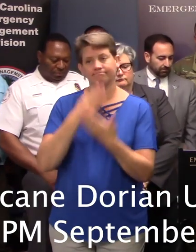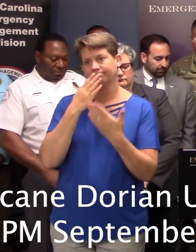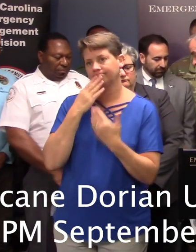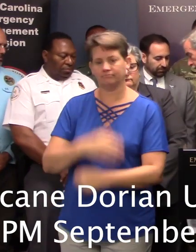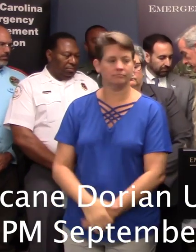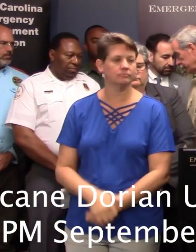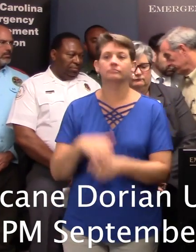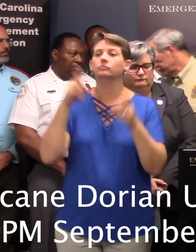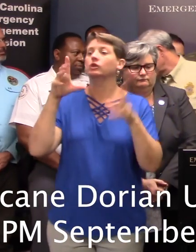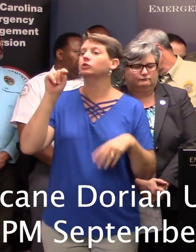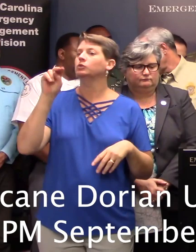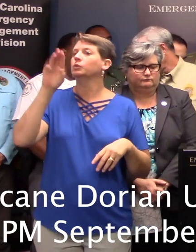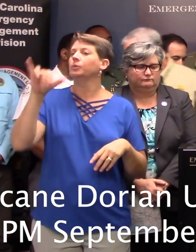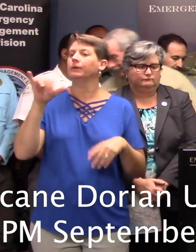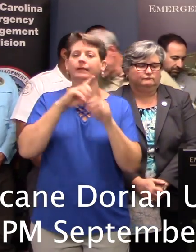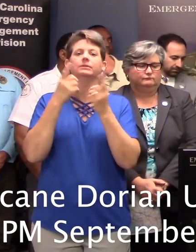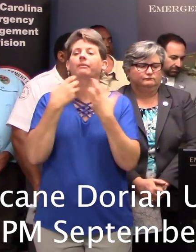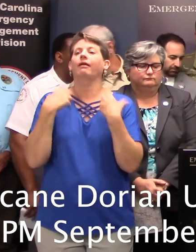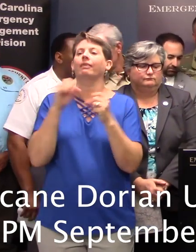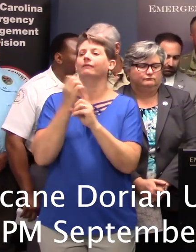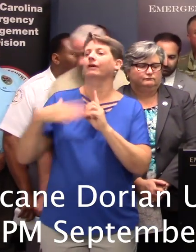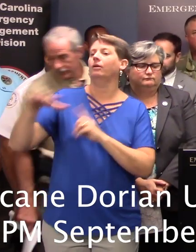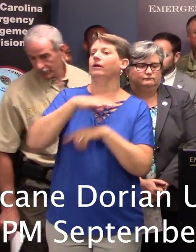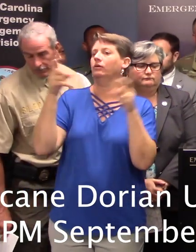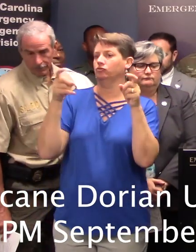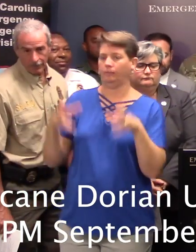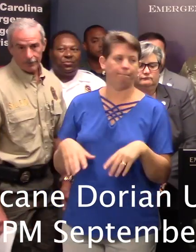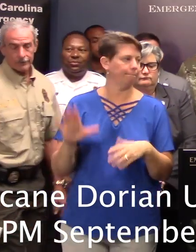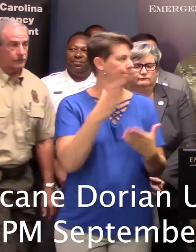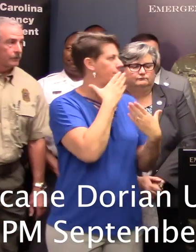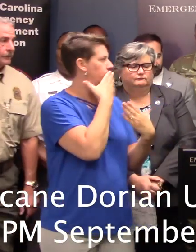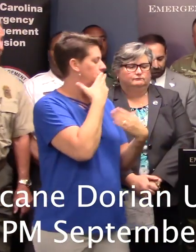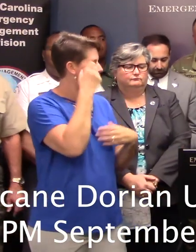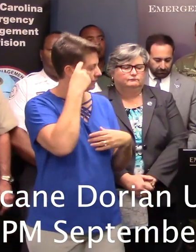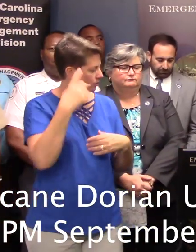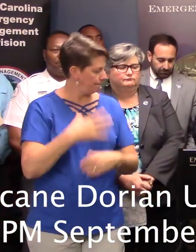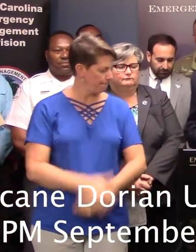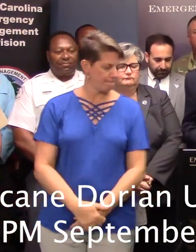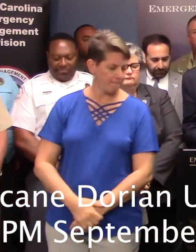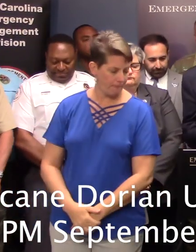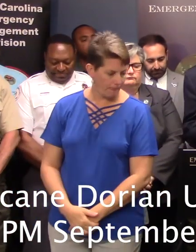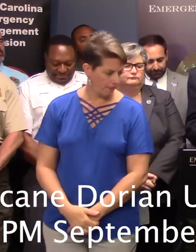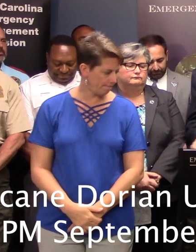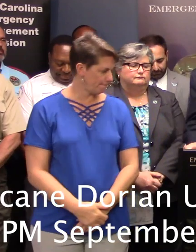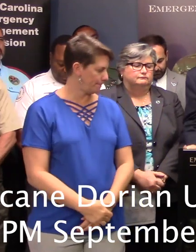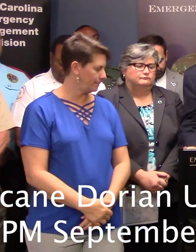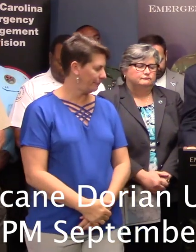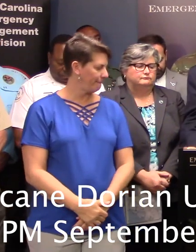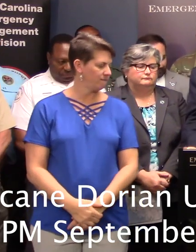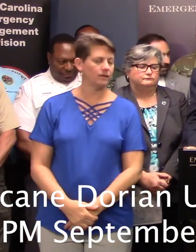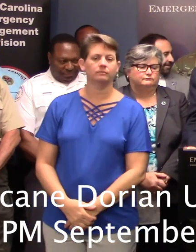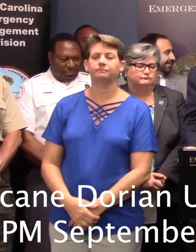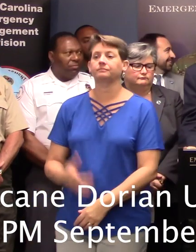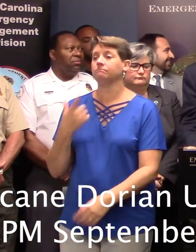Secretary Agnew, Director of Health and Environmental Control. Secretary of Secretary Agnew, of We remain